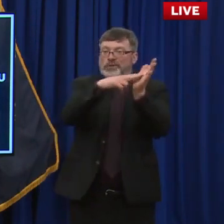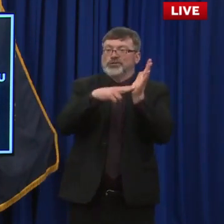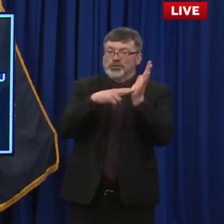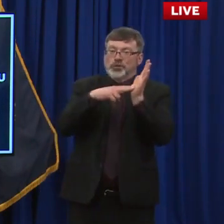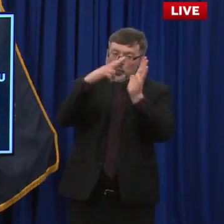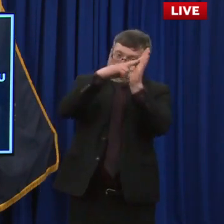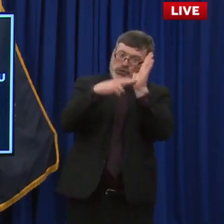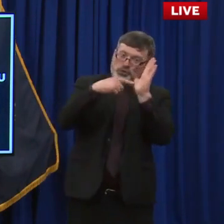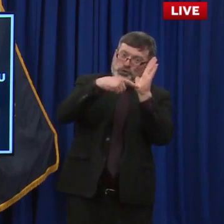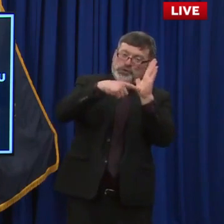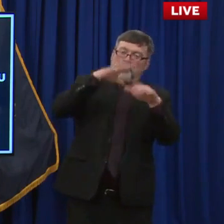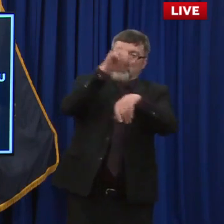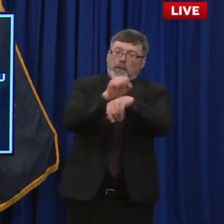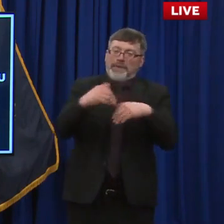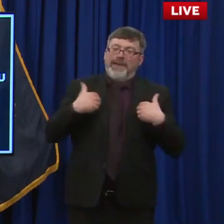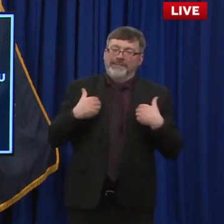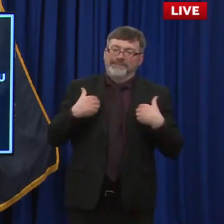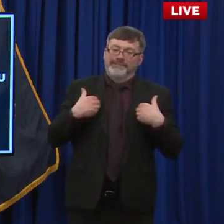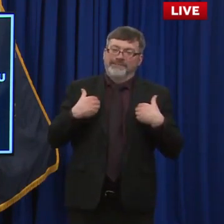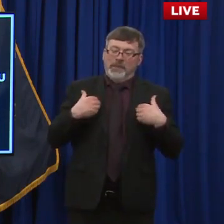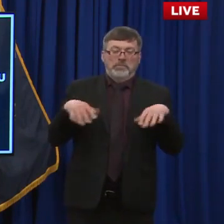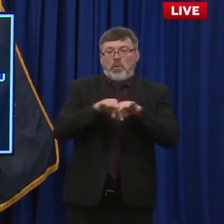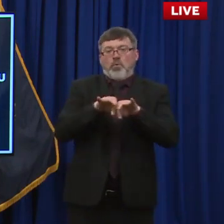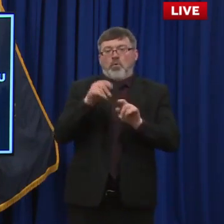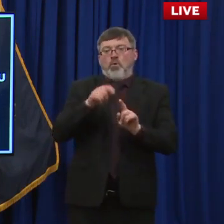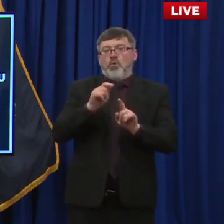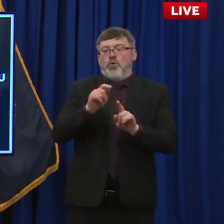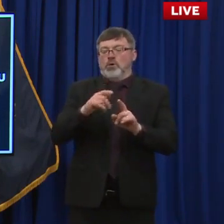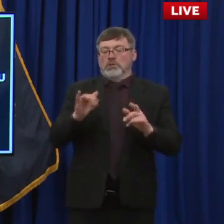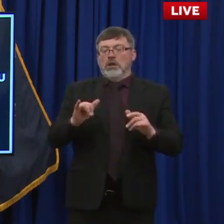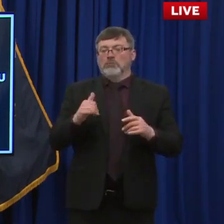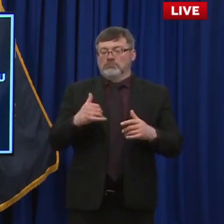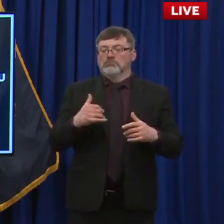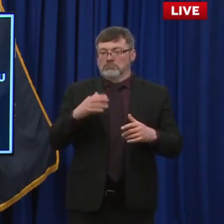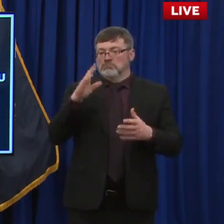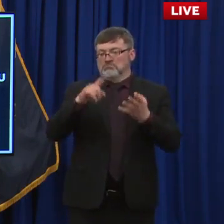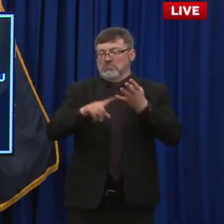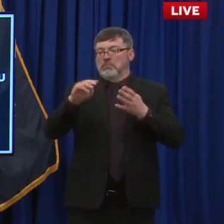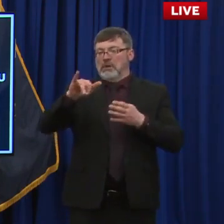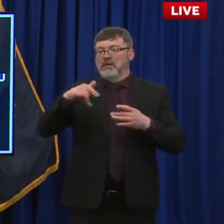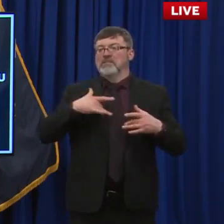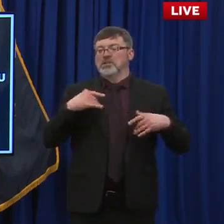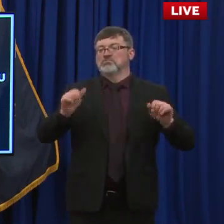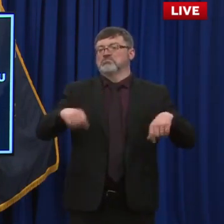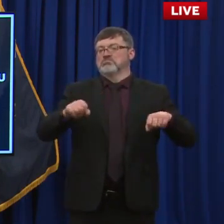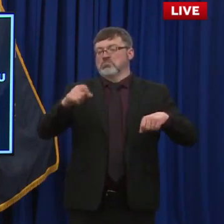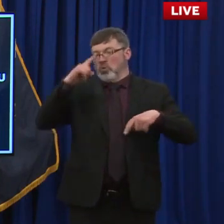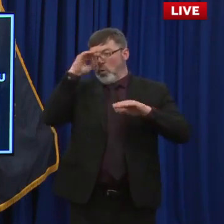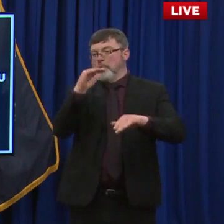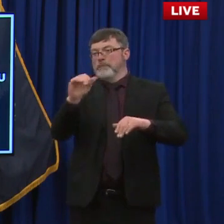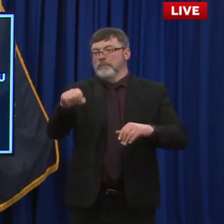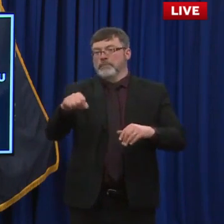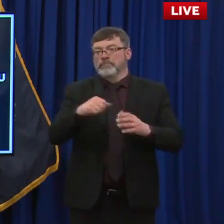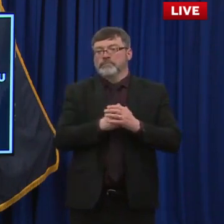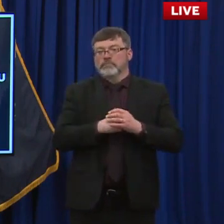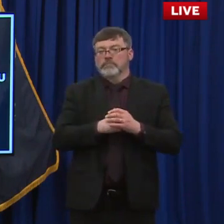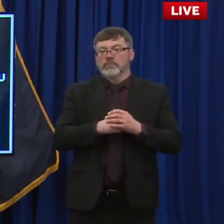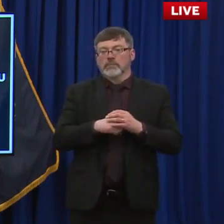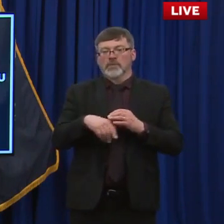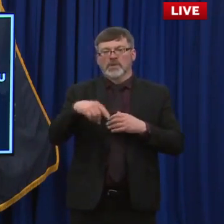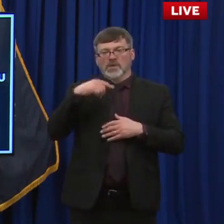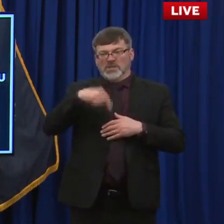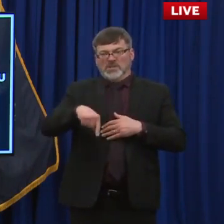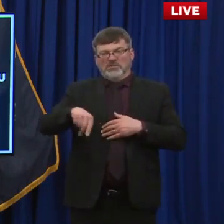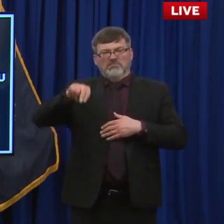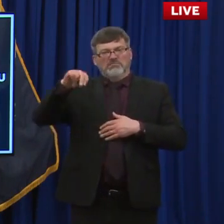um, kind of incubation time for the antibodies to build, uh, they, they should be in the system. Hopefully here in New Hampshire, we're, we're gonna get everyone, uh, signed up,